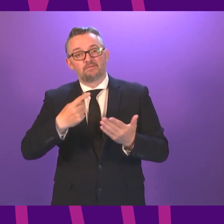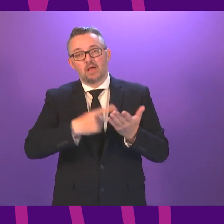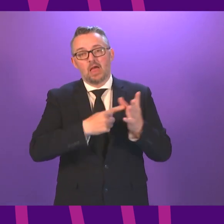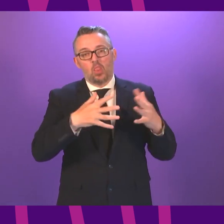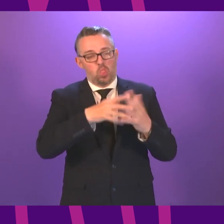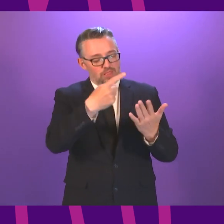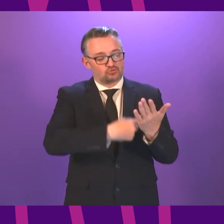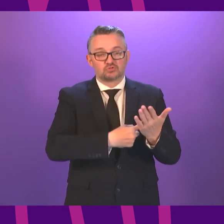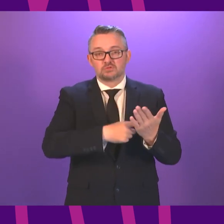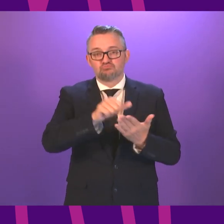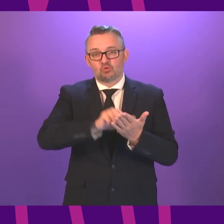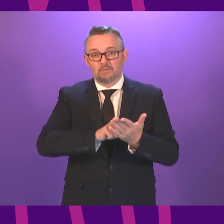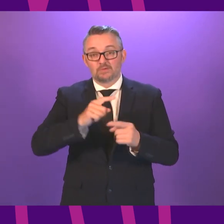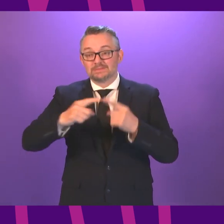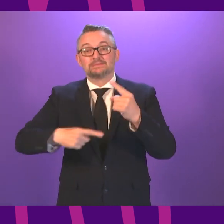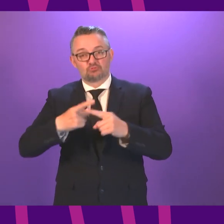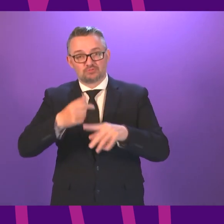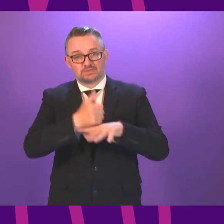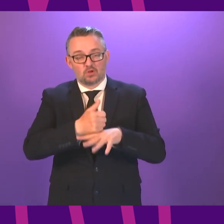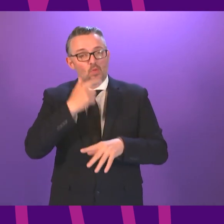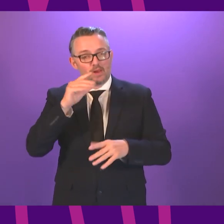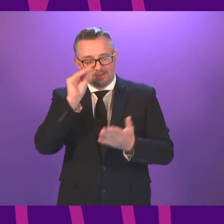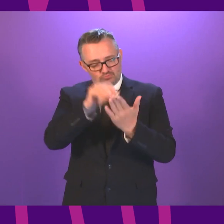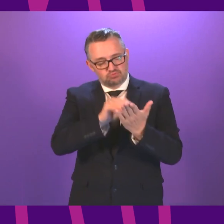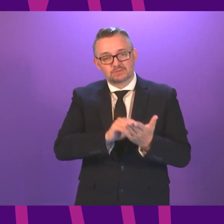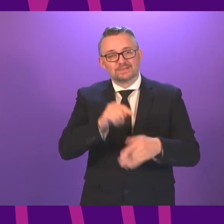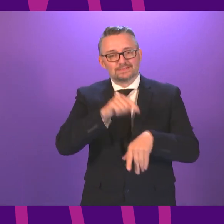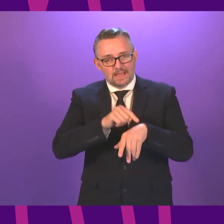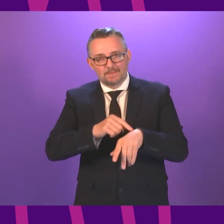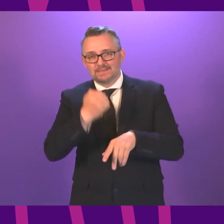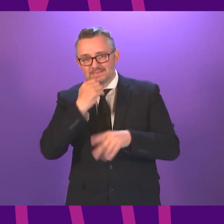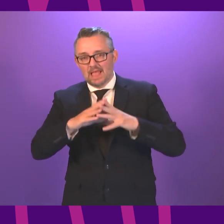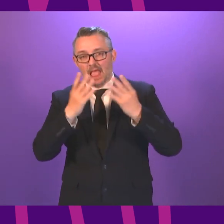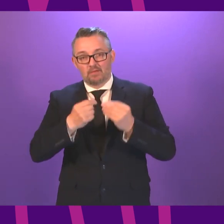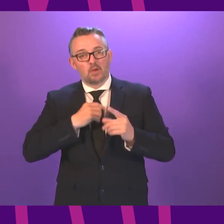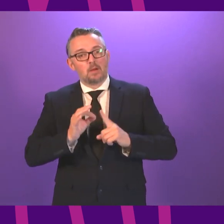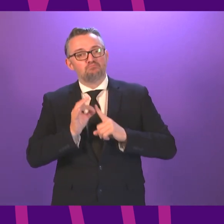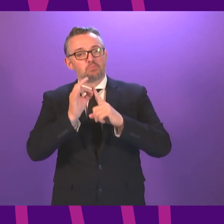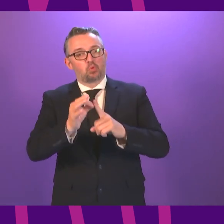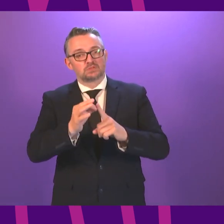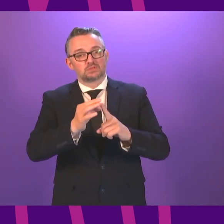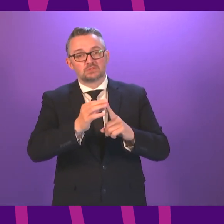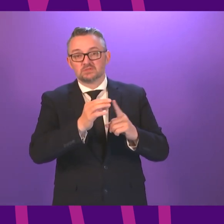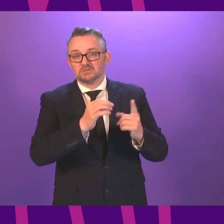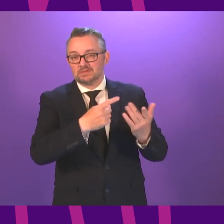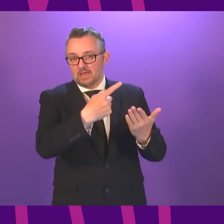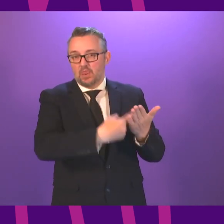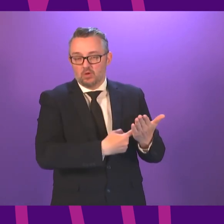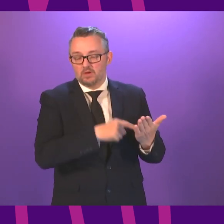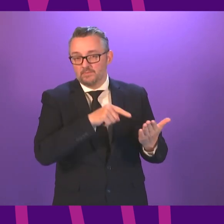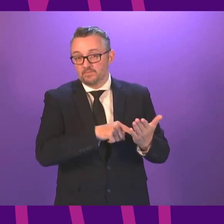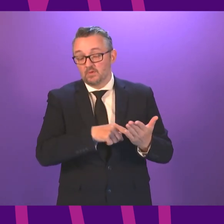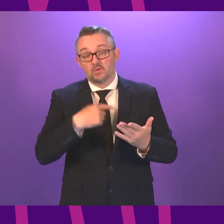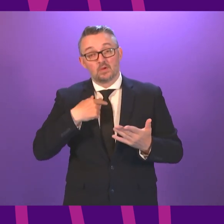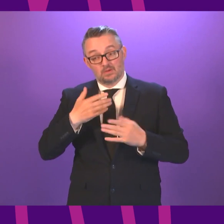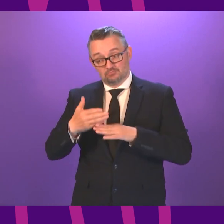programme for the next year and that will set out the timing and the timescales for all of our proposed legislation but I would repeat a point I